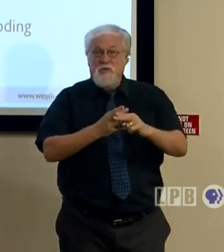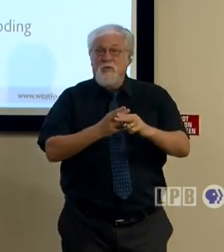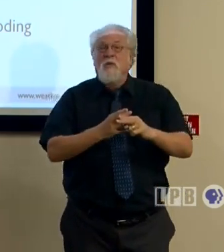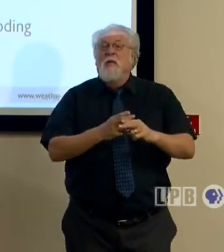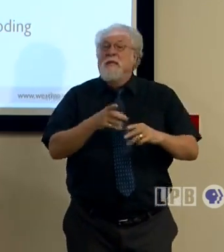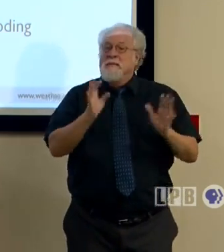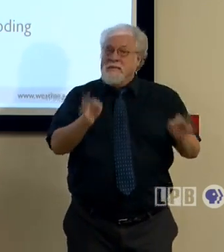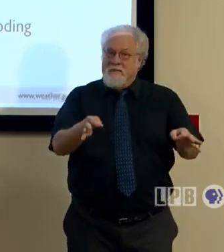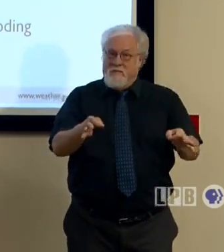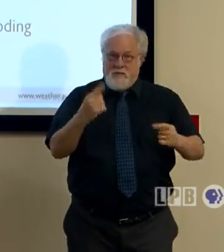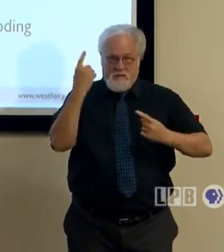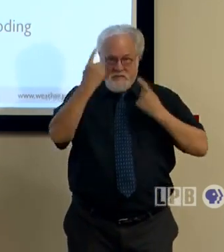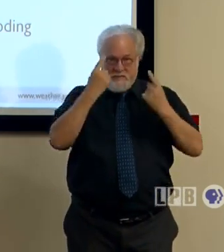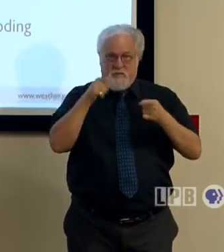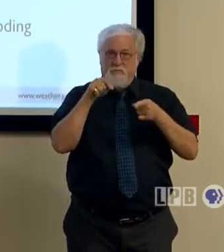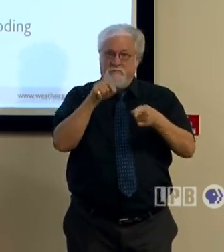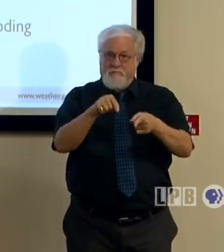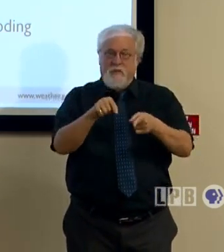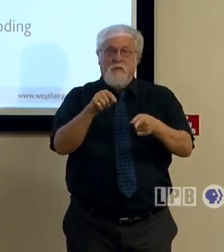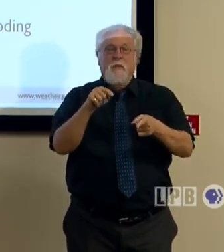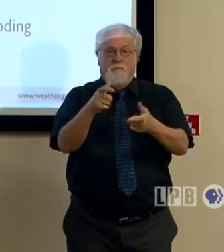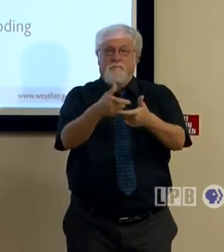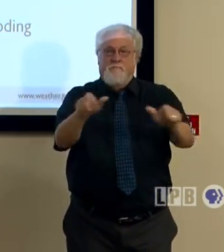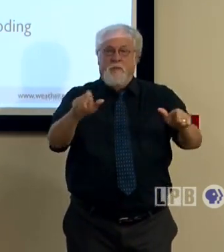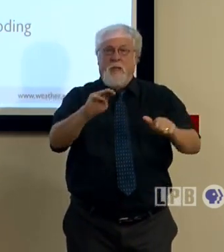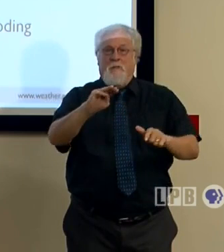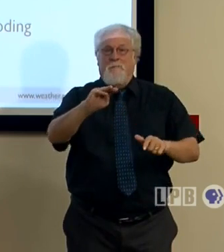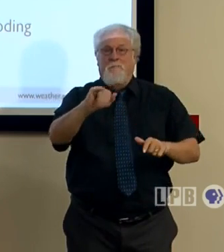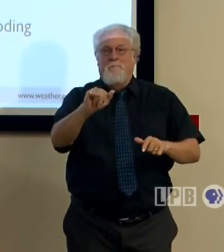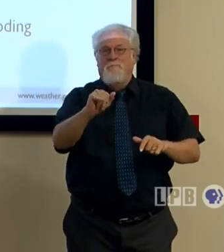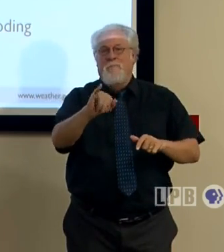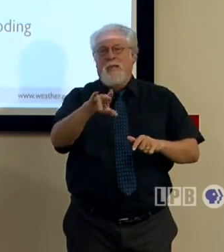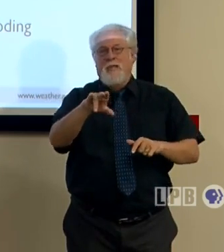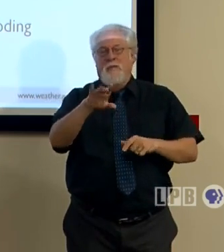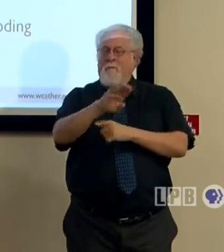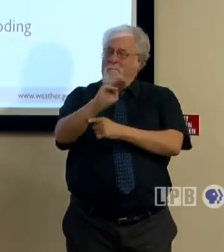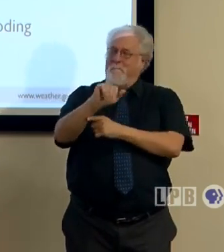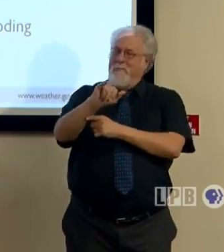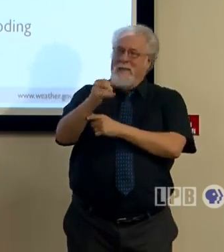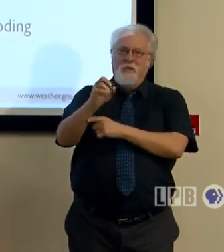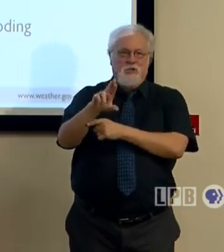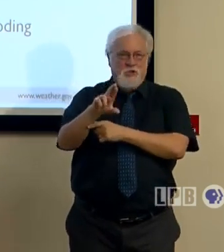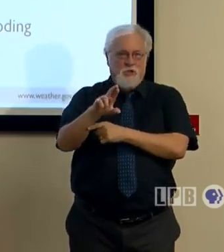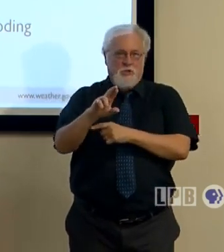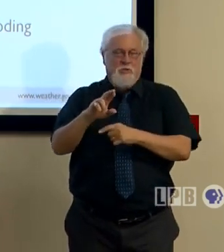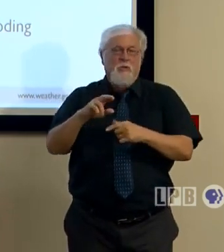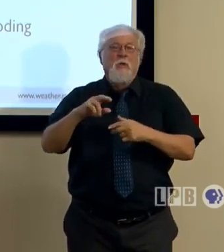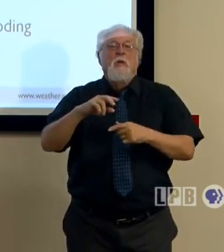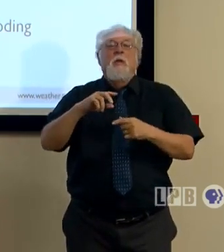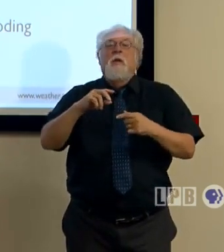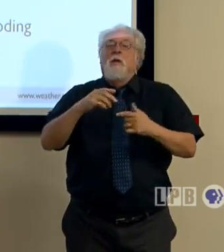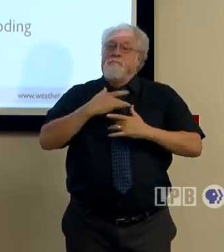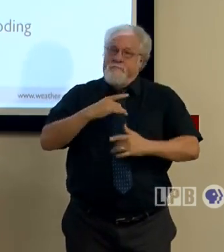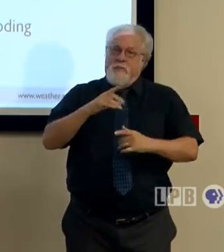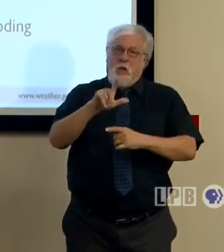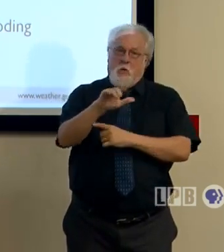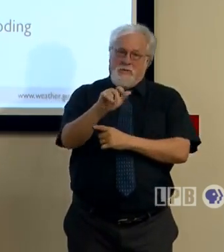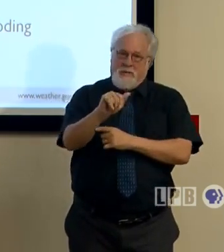we definitely need to consider this as going to be a major hurricane when it makes landfall, most likely in the state of Louisiana.